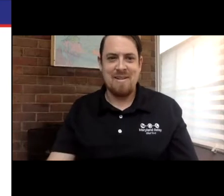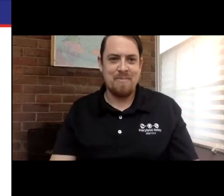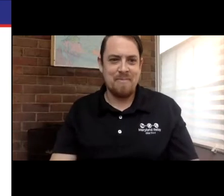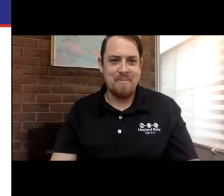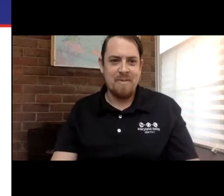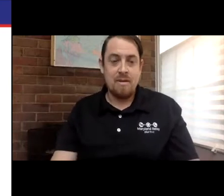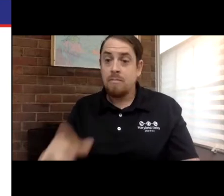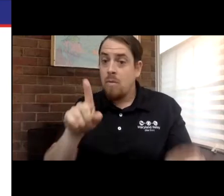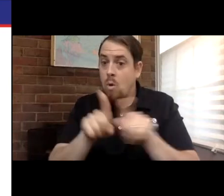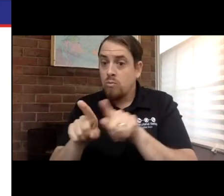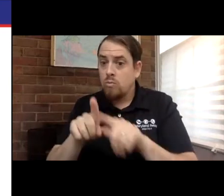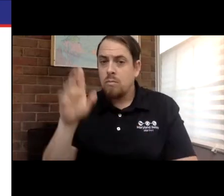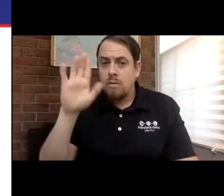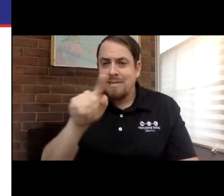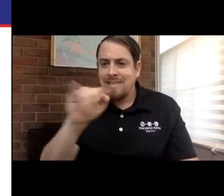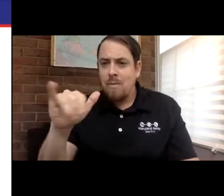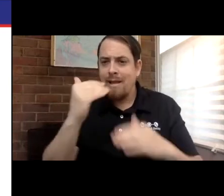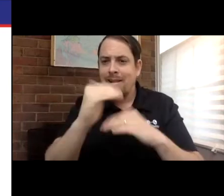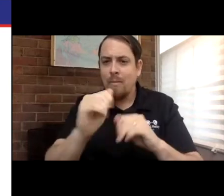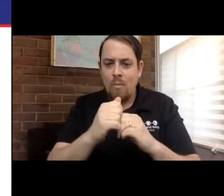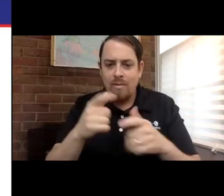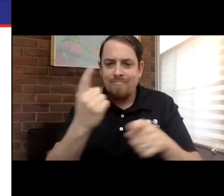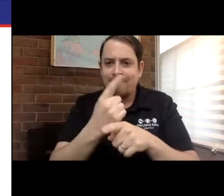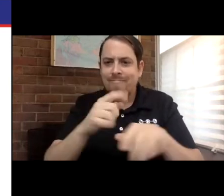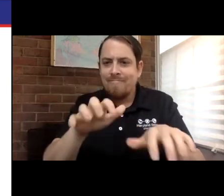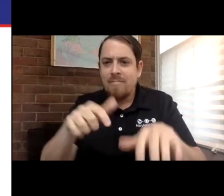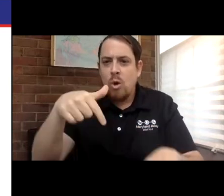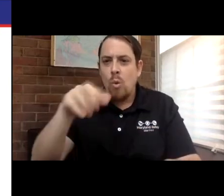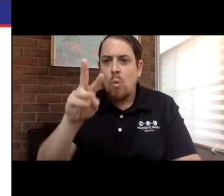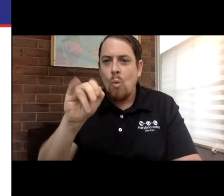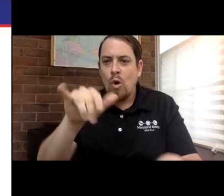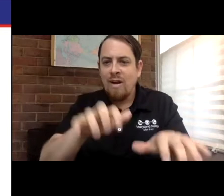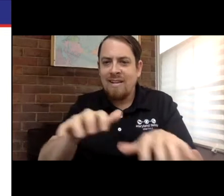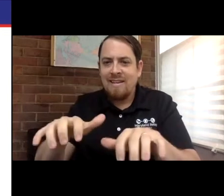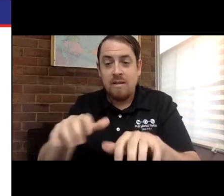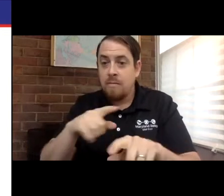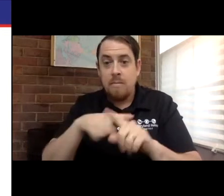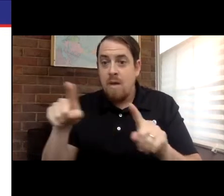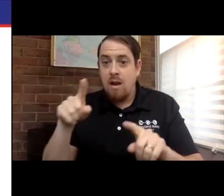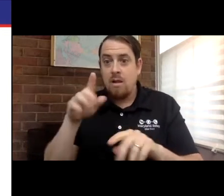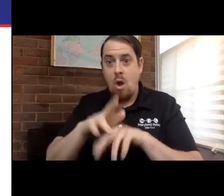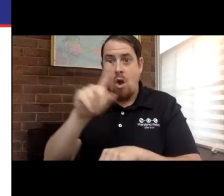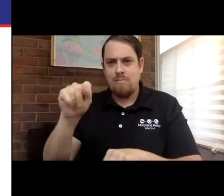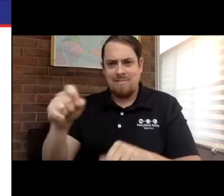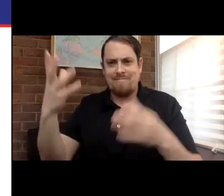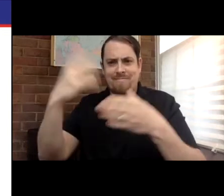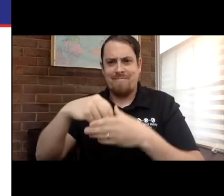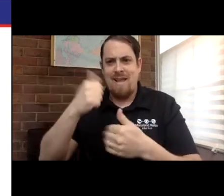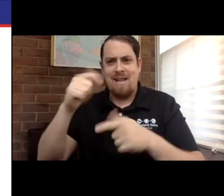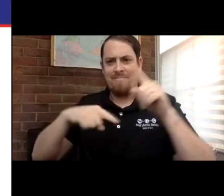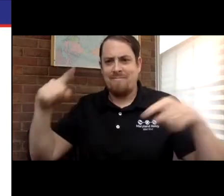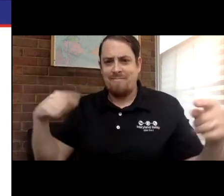more access, which is very, very exciting. In addition to that, you have